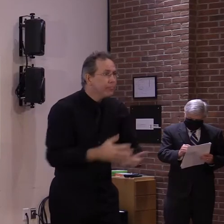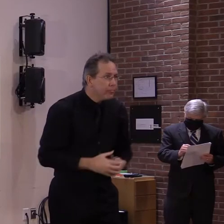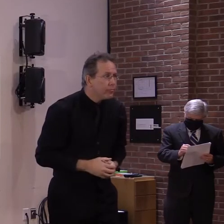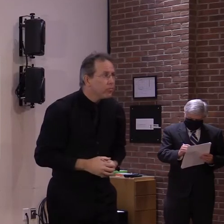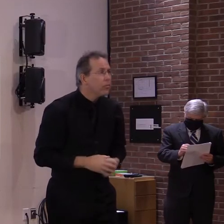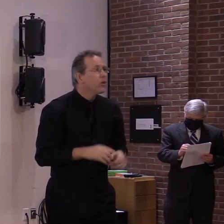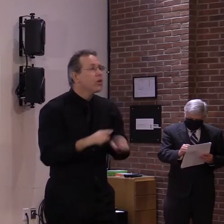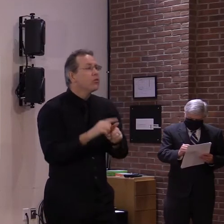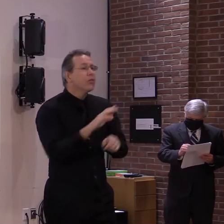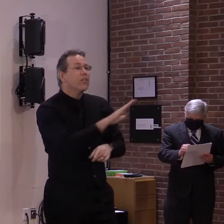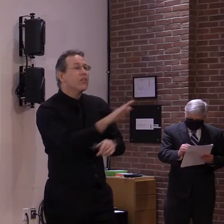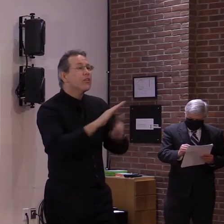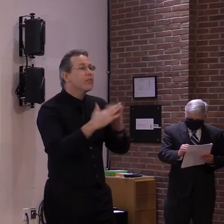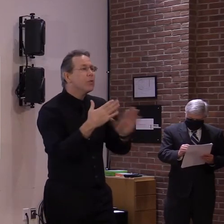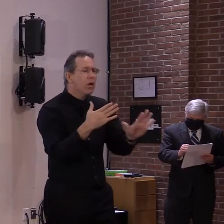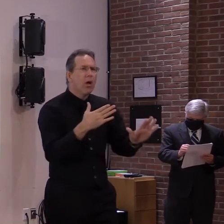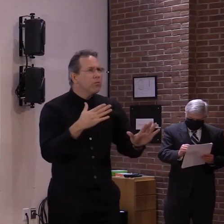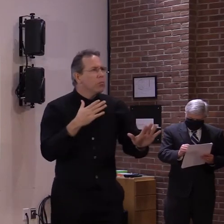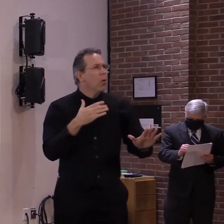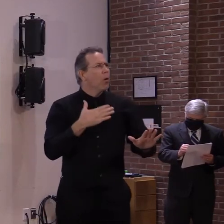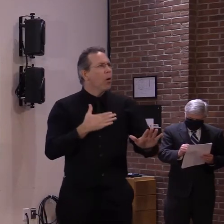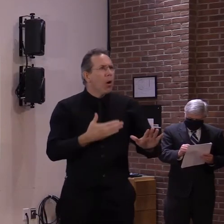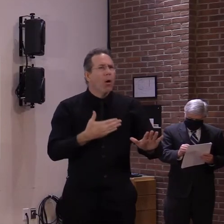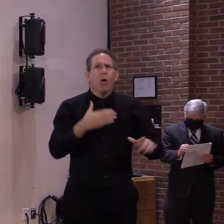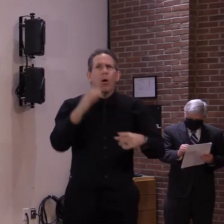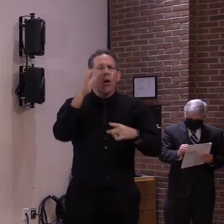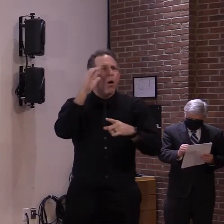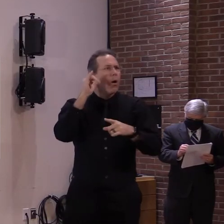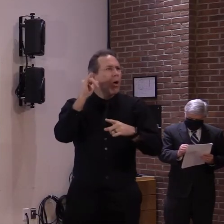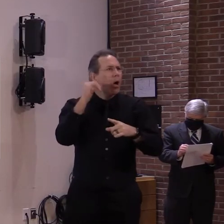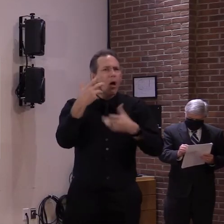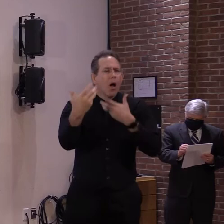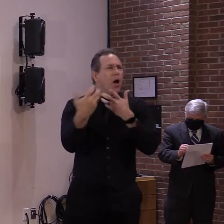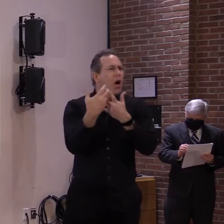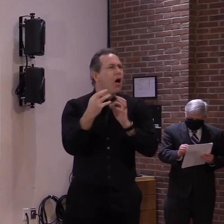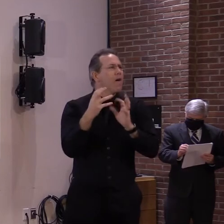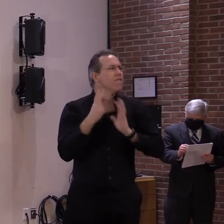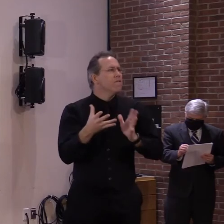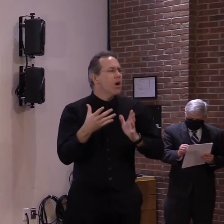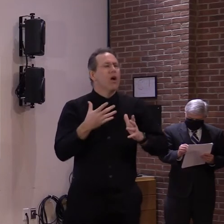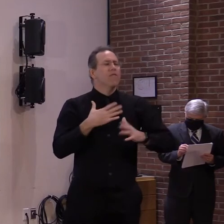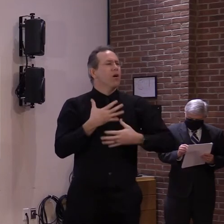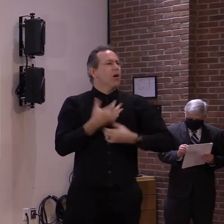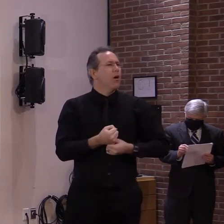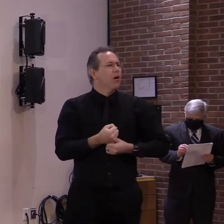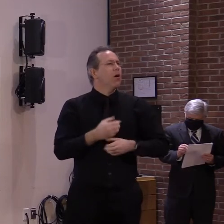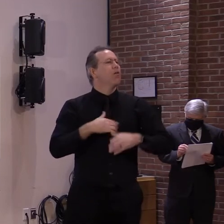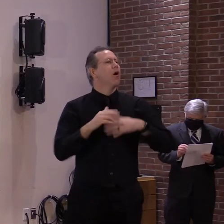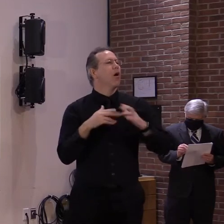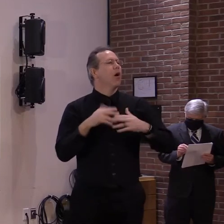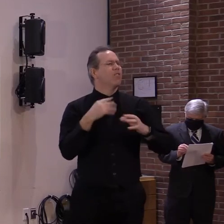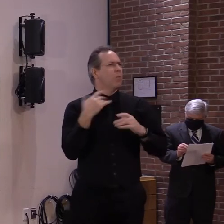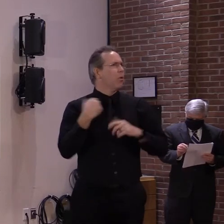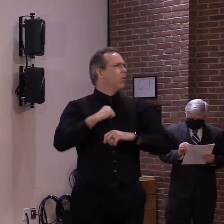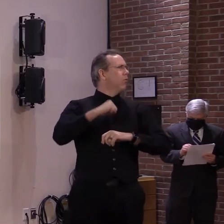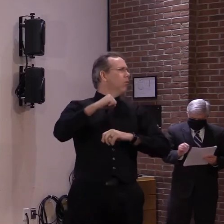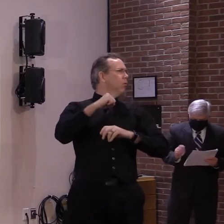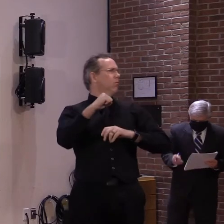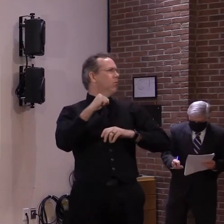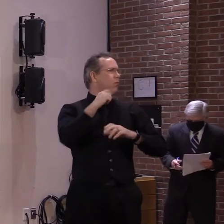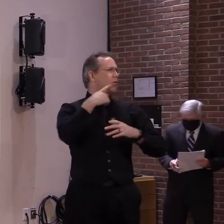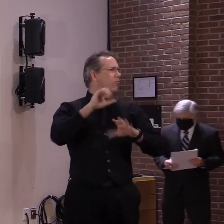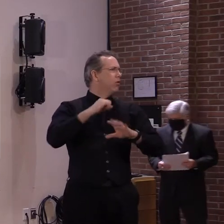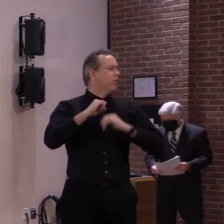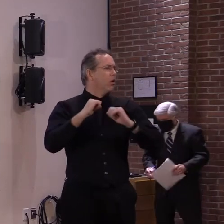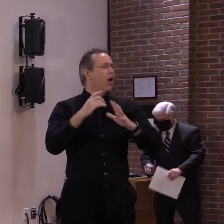that they are eager to be vaccinated and then as we get into these large groupings that we've just